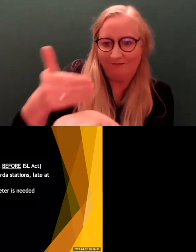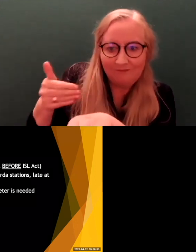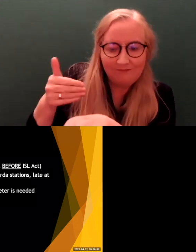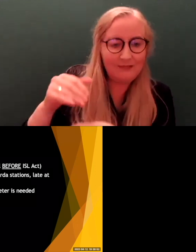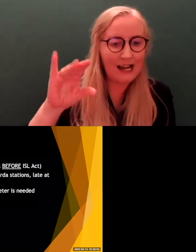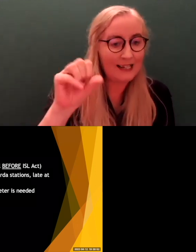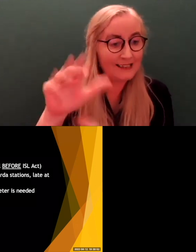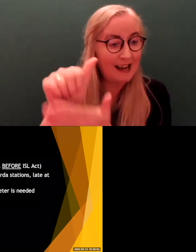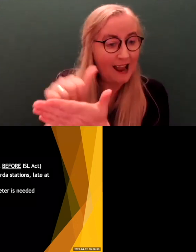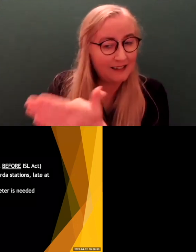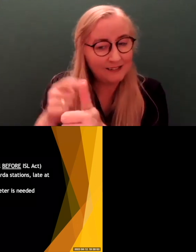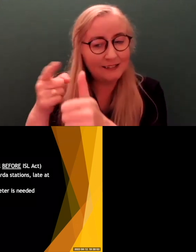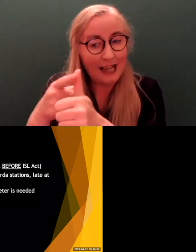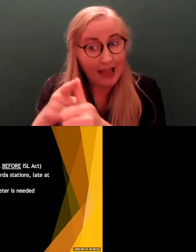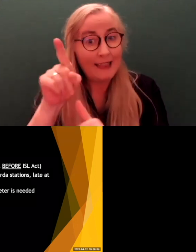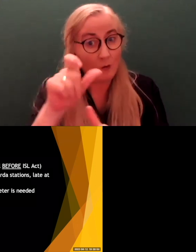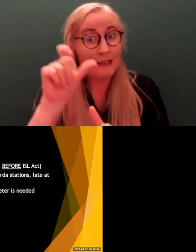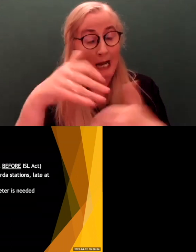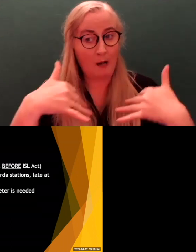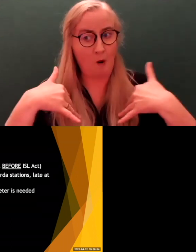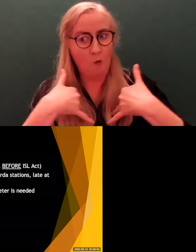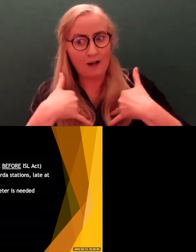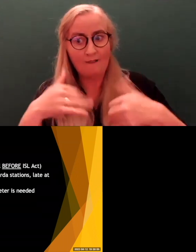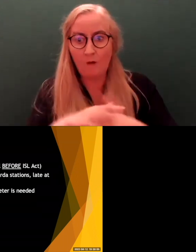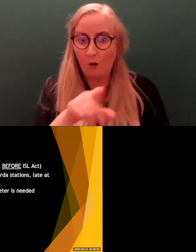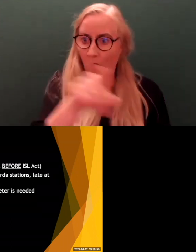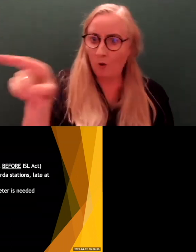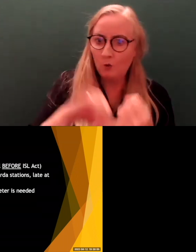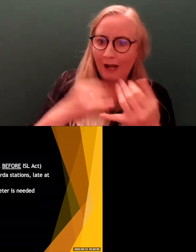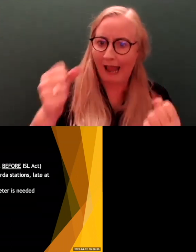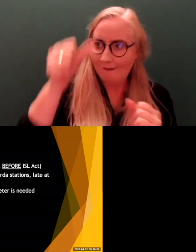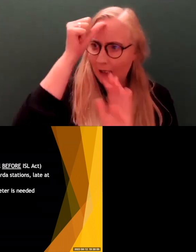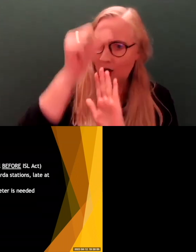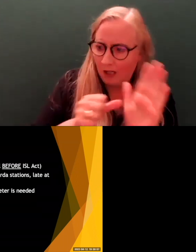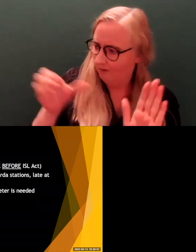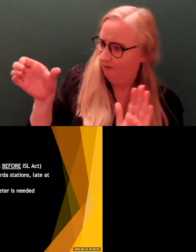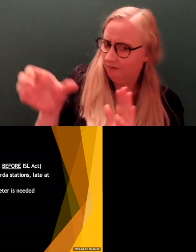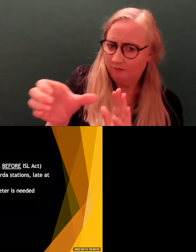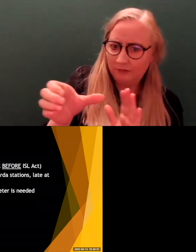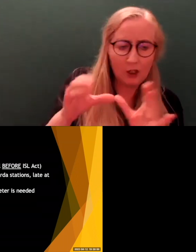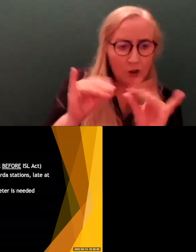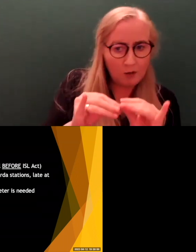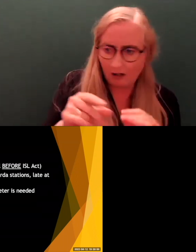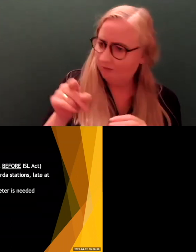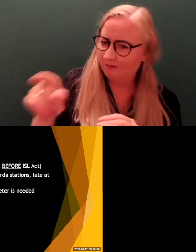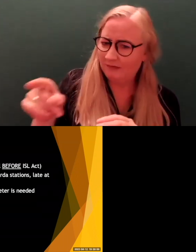And that was quite worrying for the people who had experienced that, that an interpreter who, you know, is getting basic signs wrong